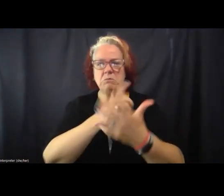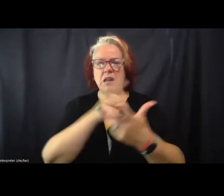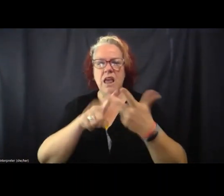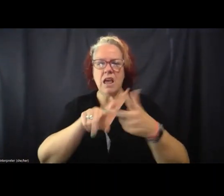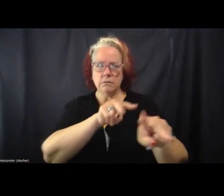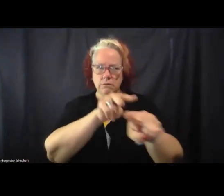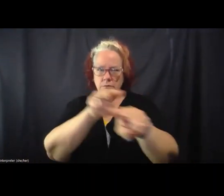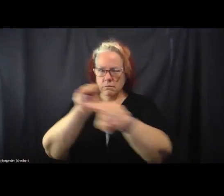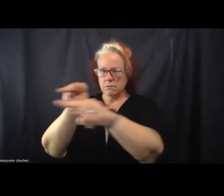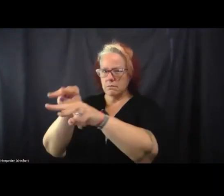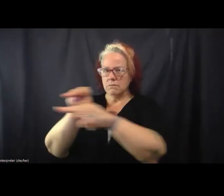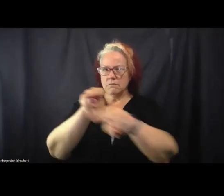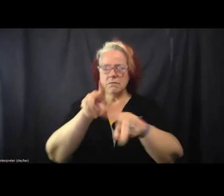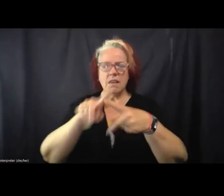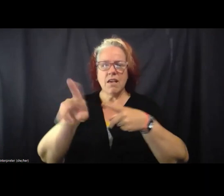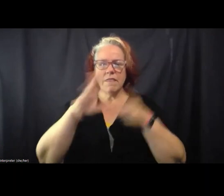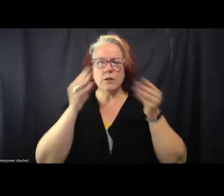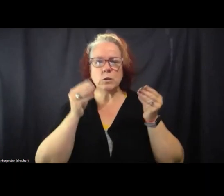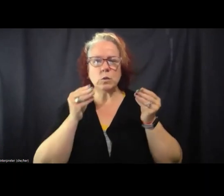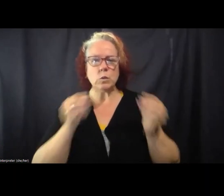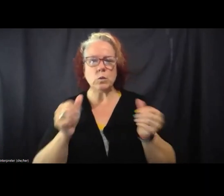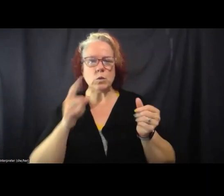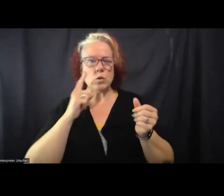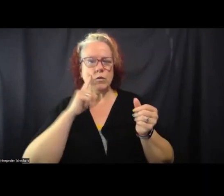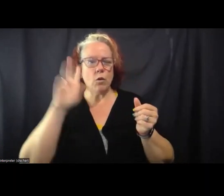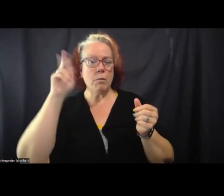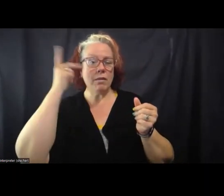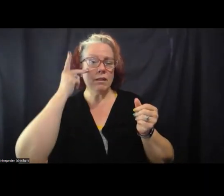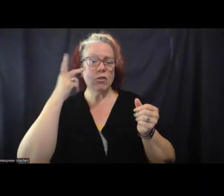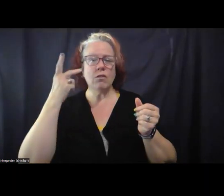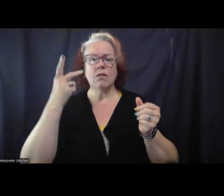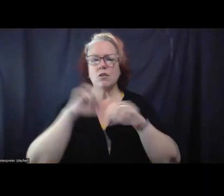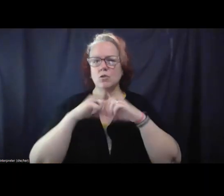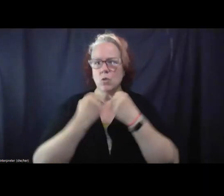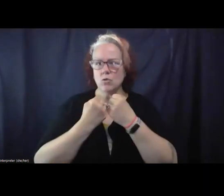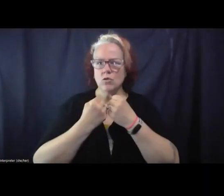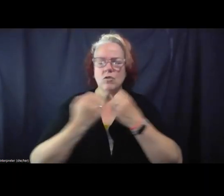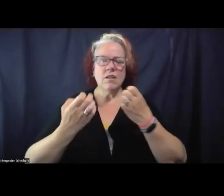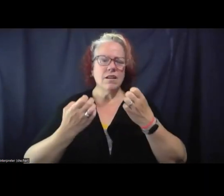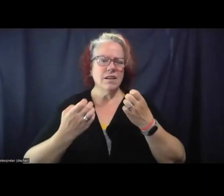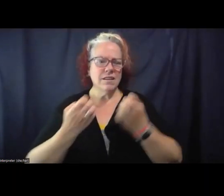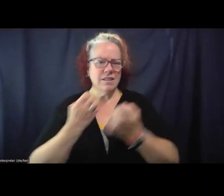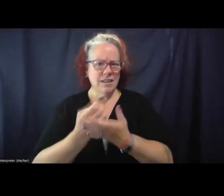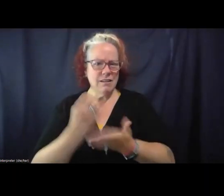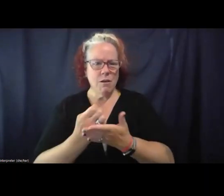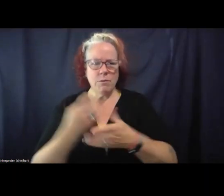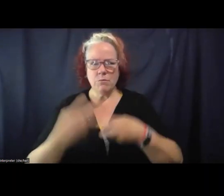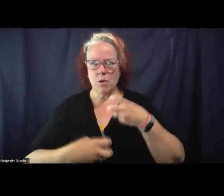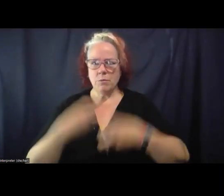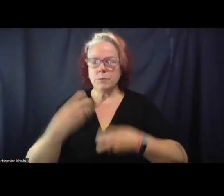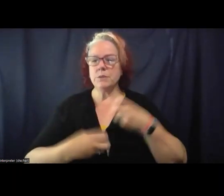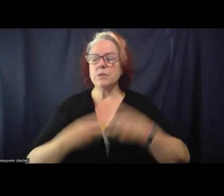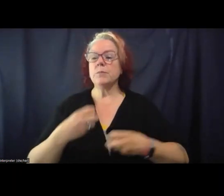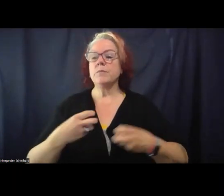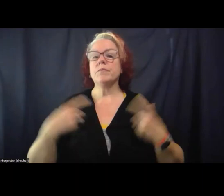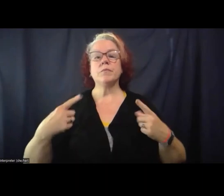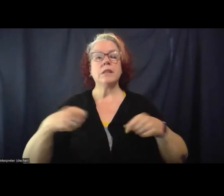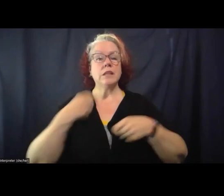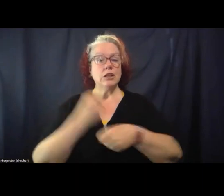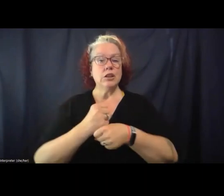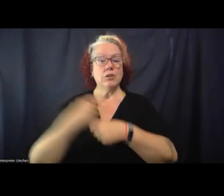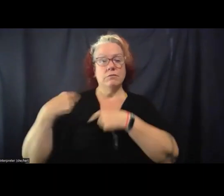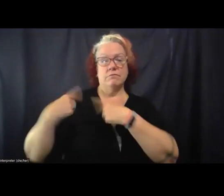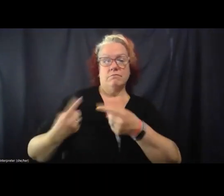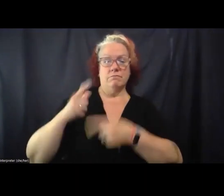as solutions to political, social, and economic problems. So this year marks 25 years